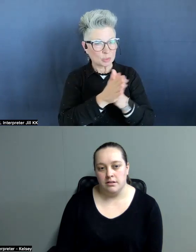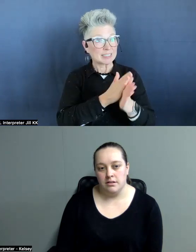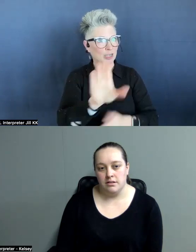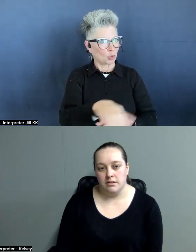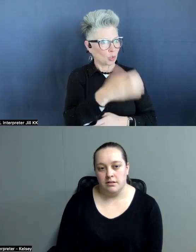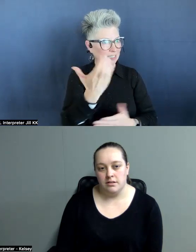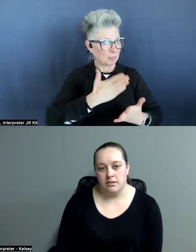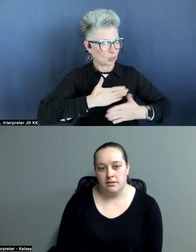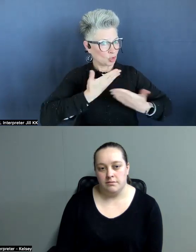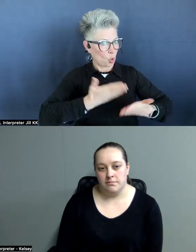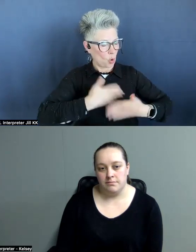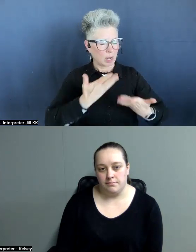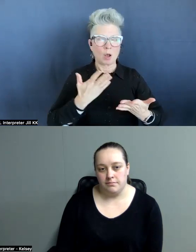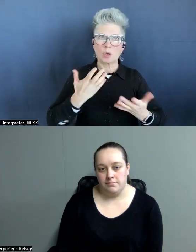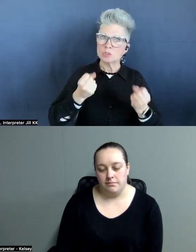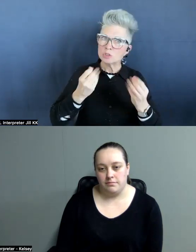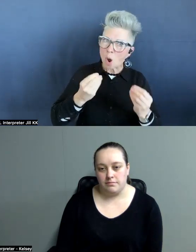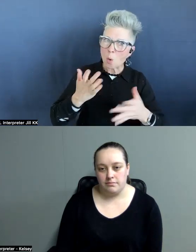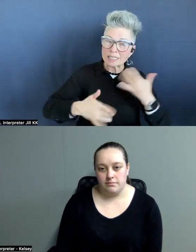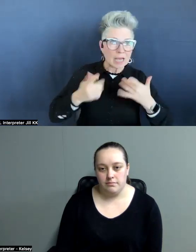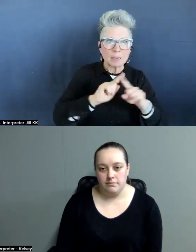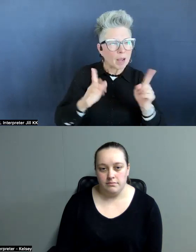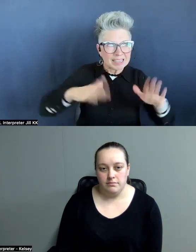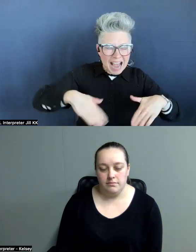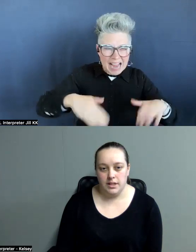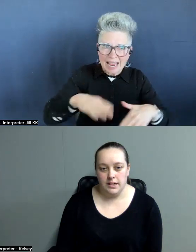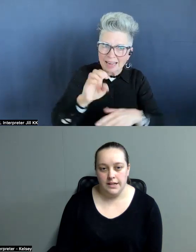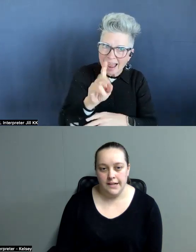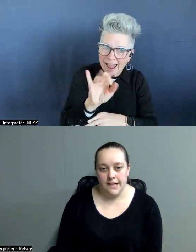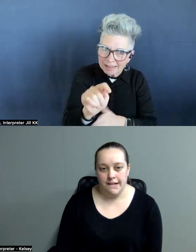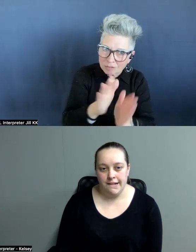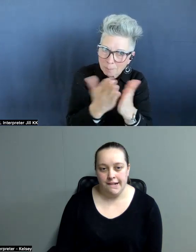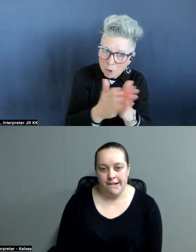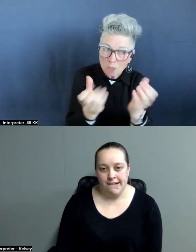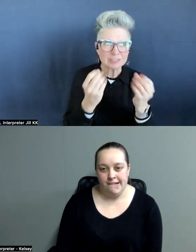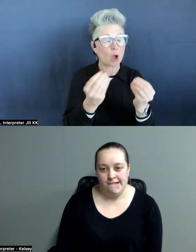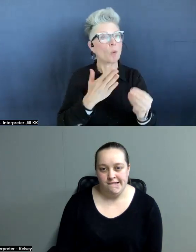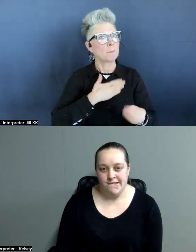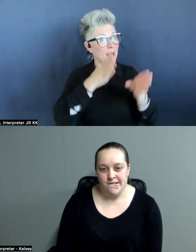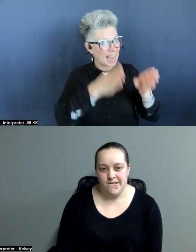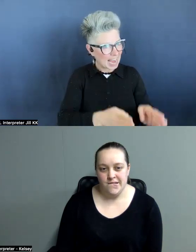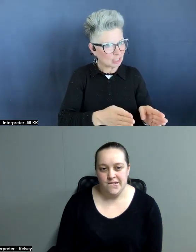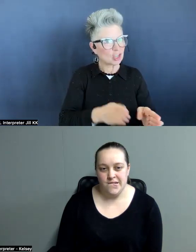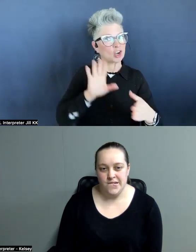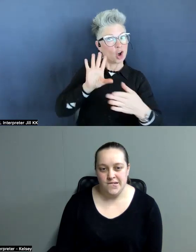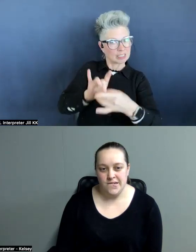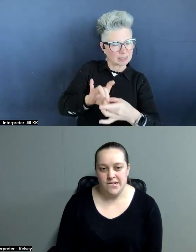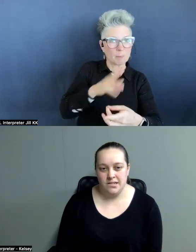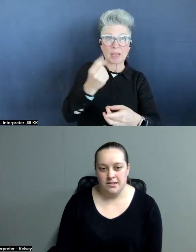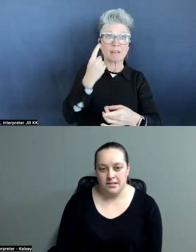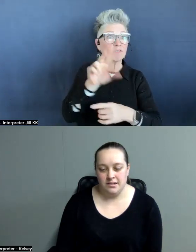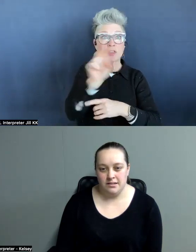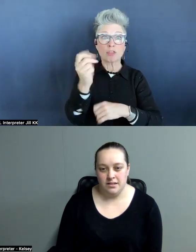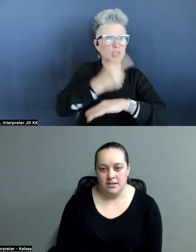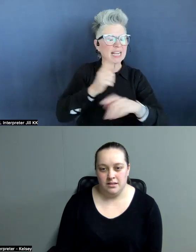were so excited, but of course it hadn't been edited yet. So my agent got us together and we, for 30 days quickly